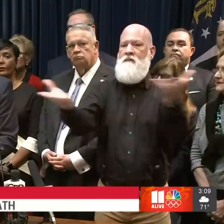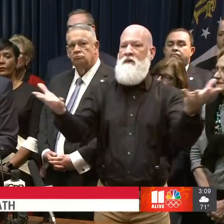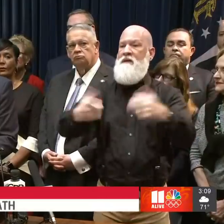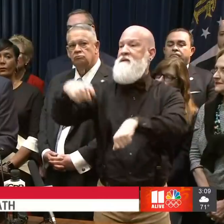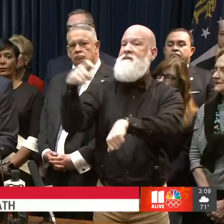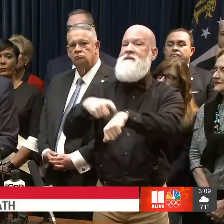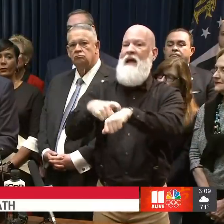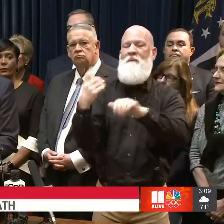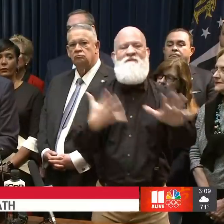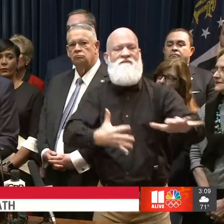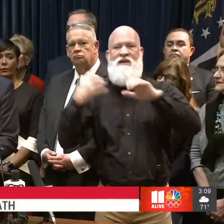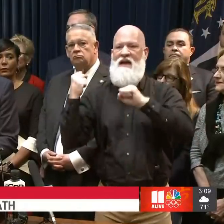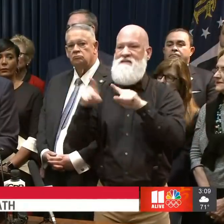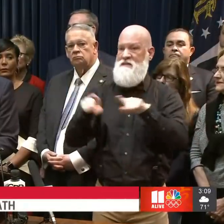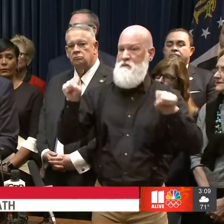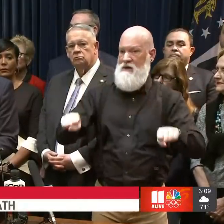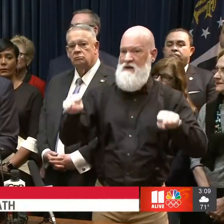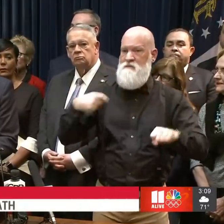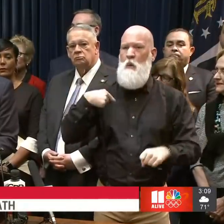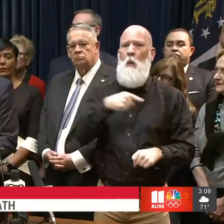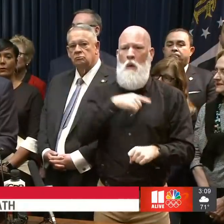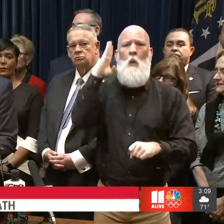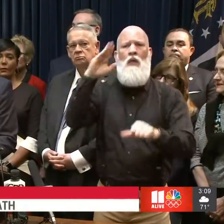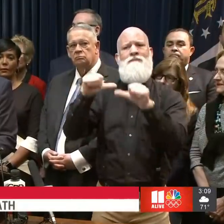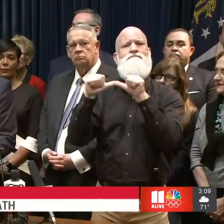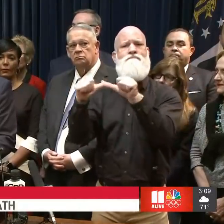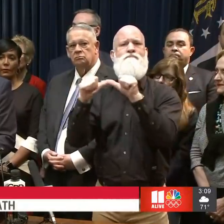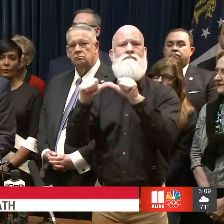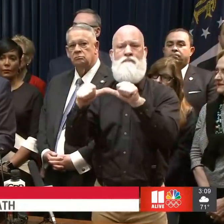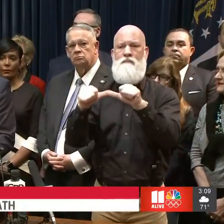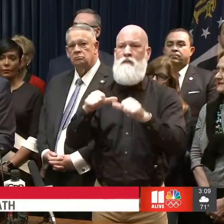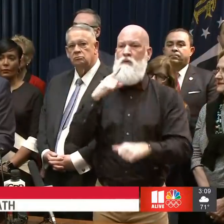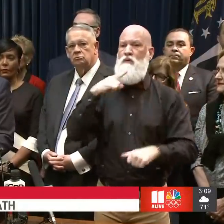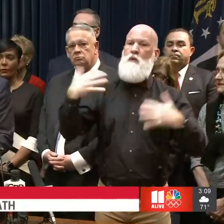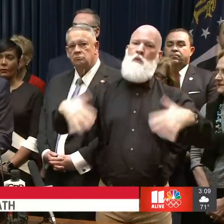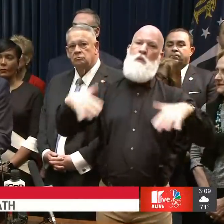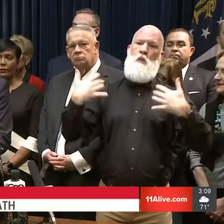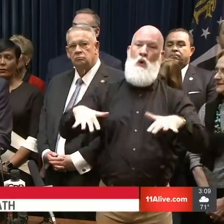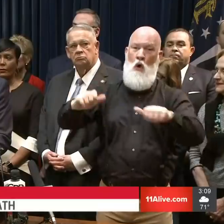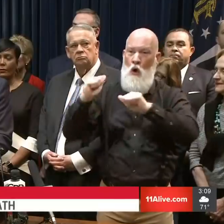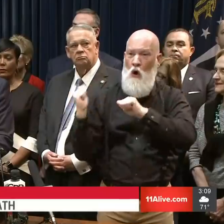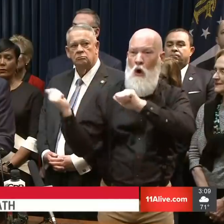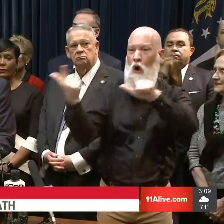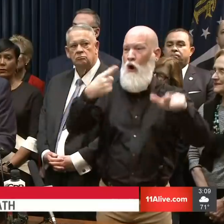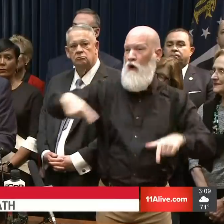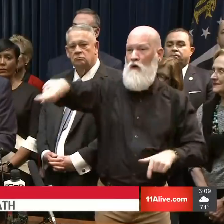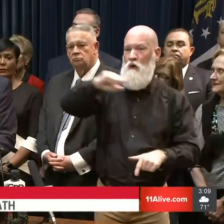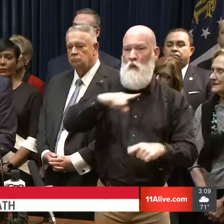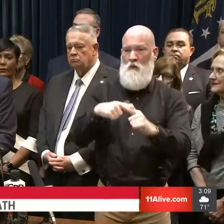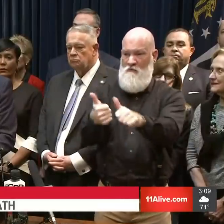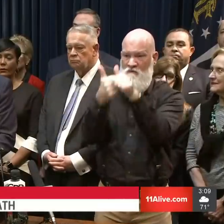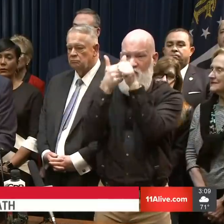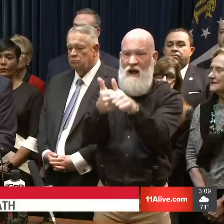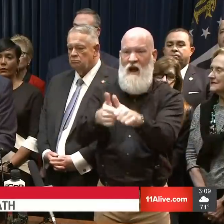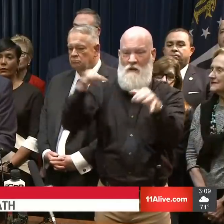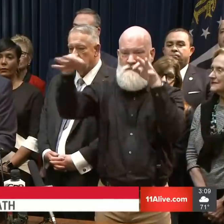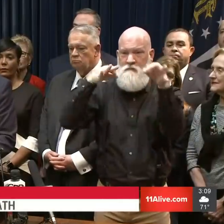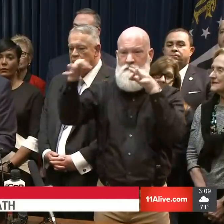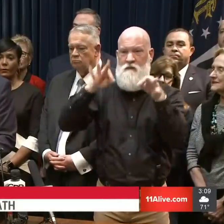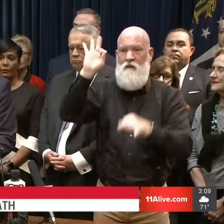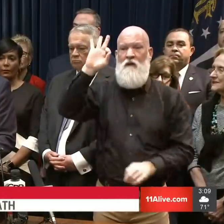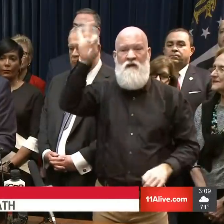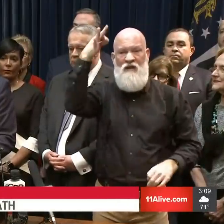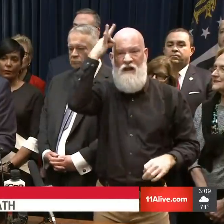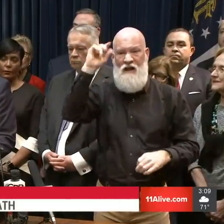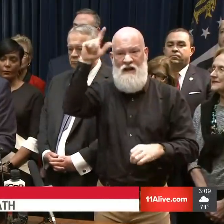We appreciate everyone who is heeding the guidance of federal, state and local officials. Before I get into specific updates,